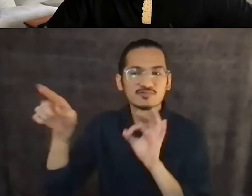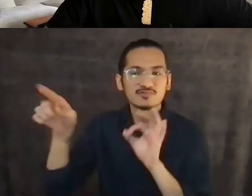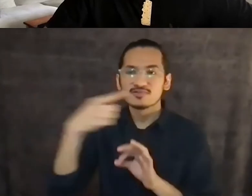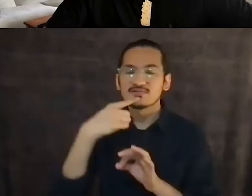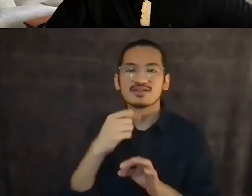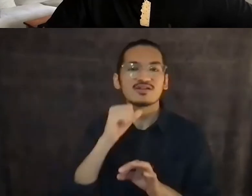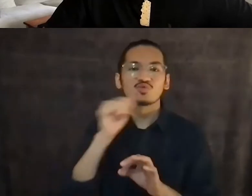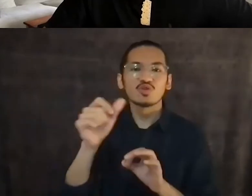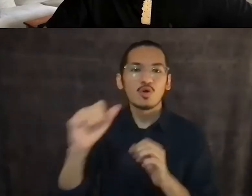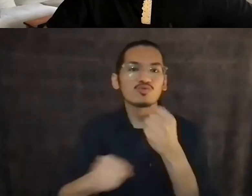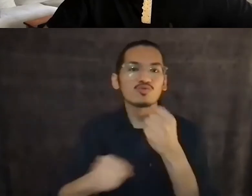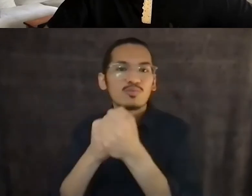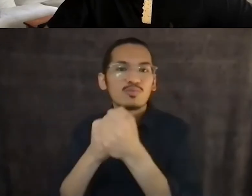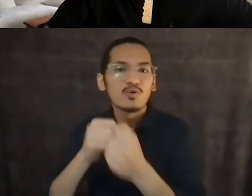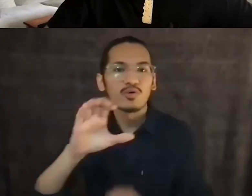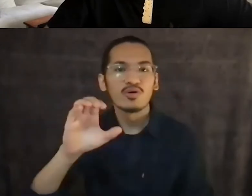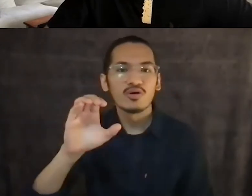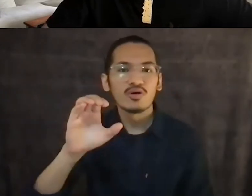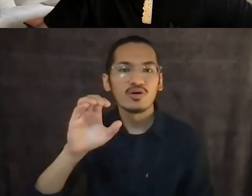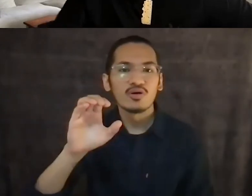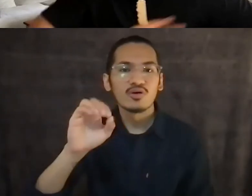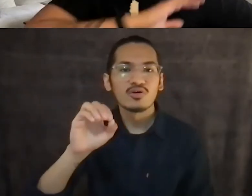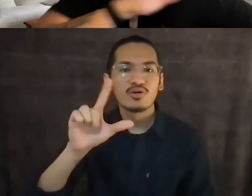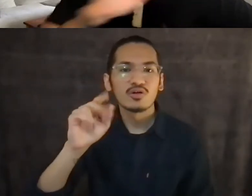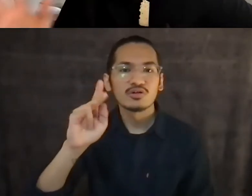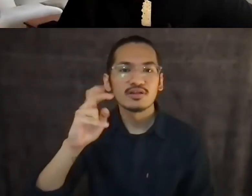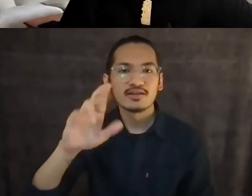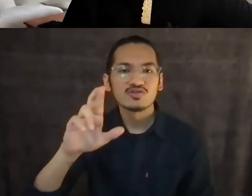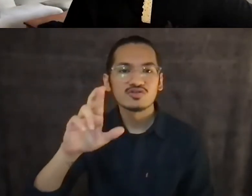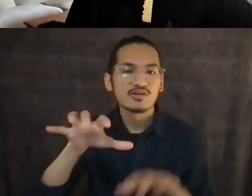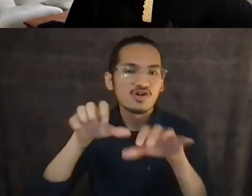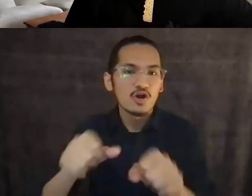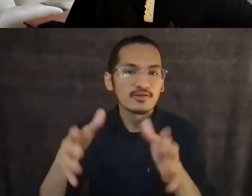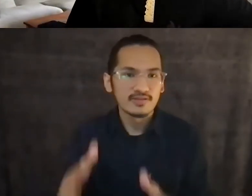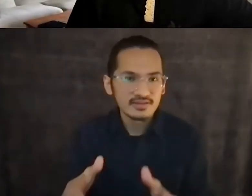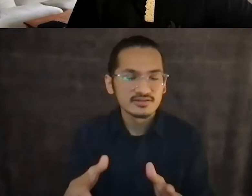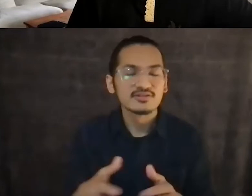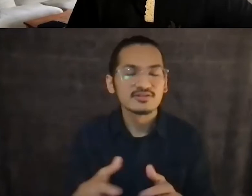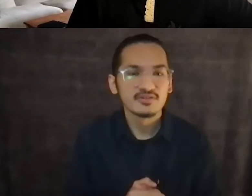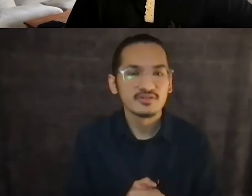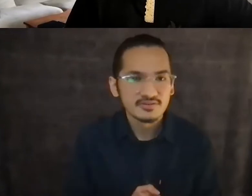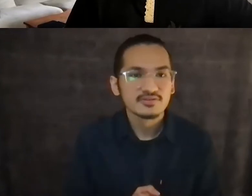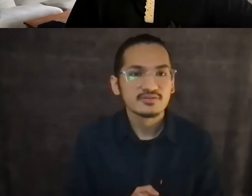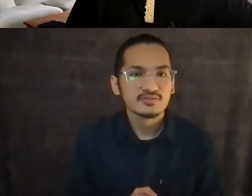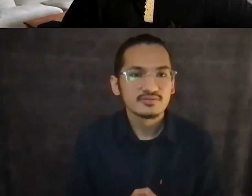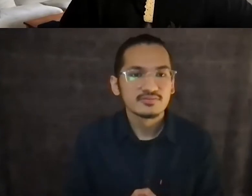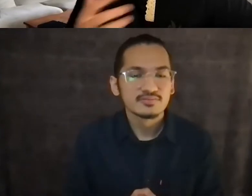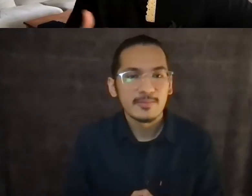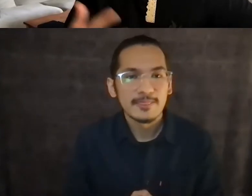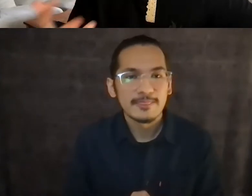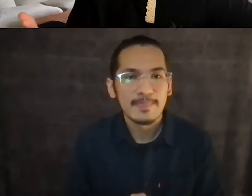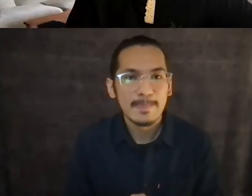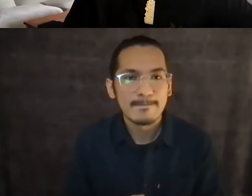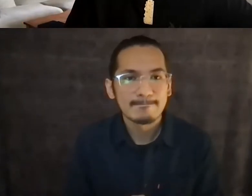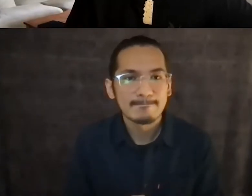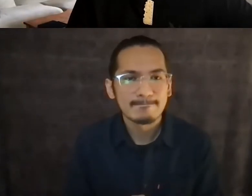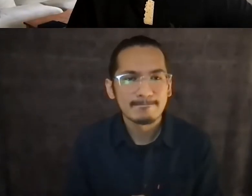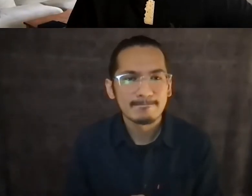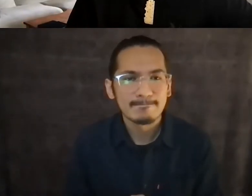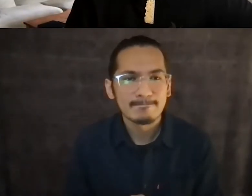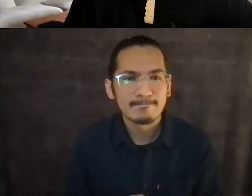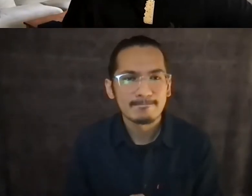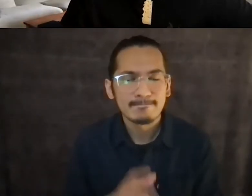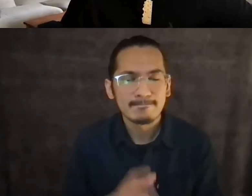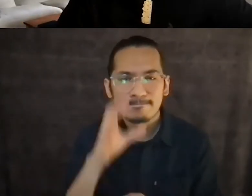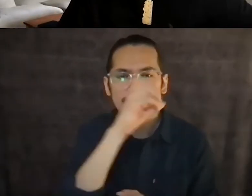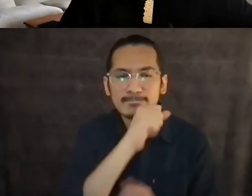on blood quantum, um, and we use blood quantum at all to negotiate our relationships with